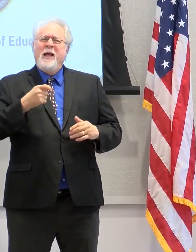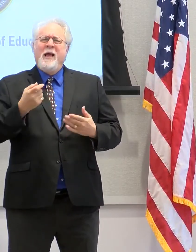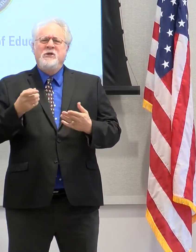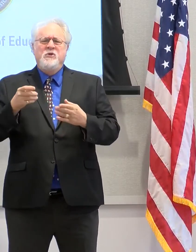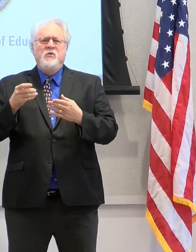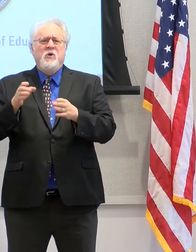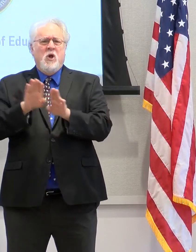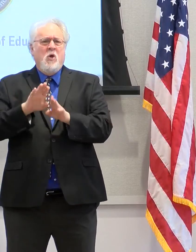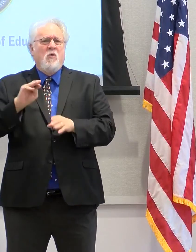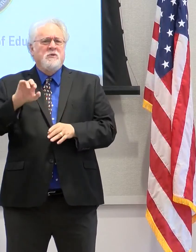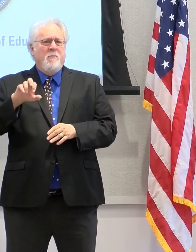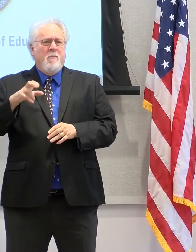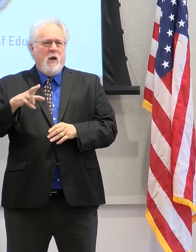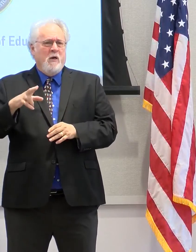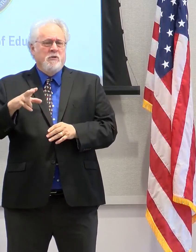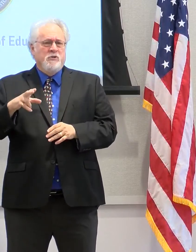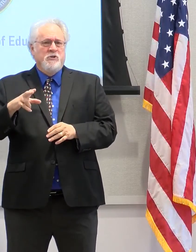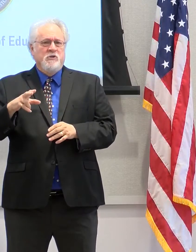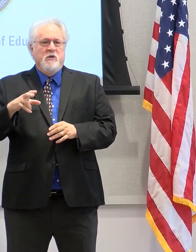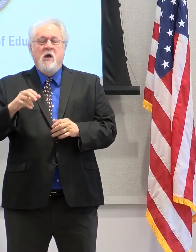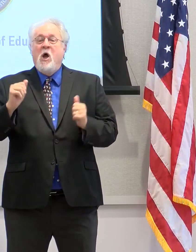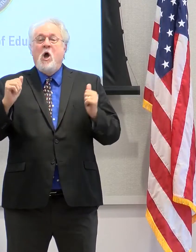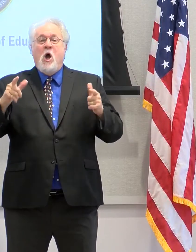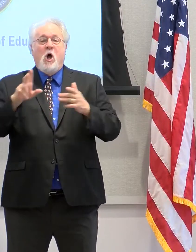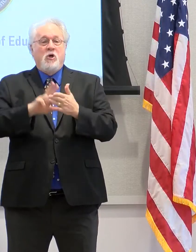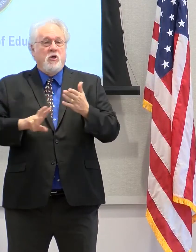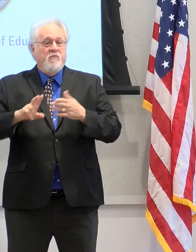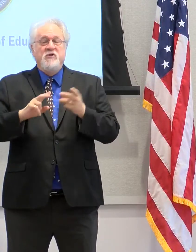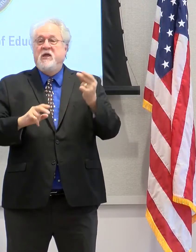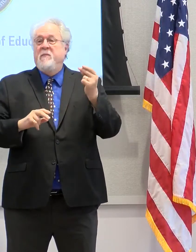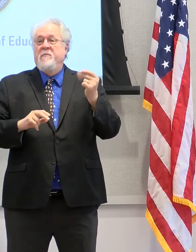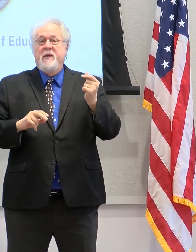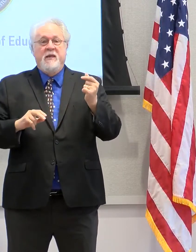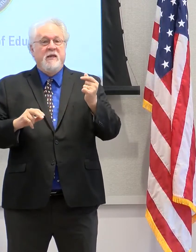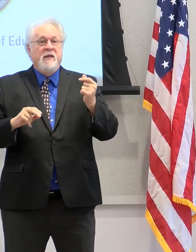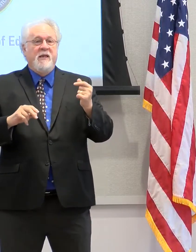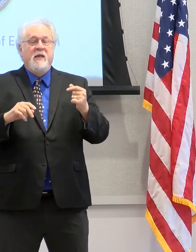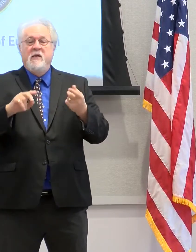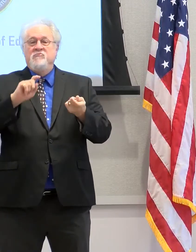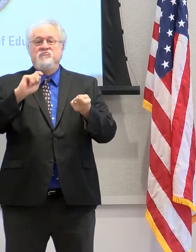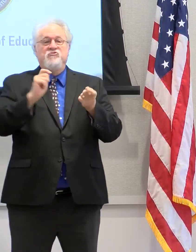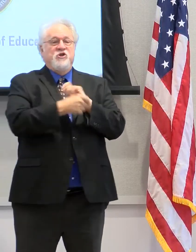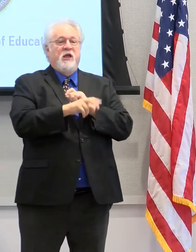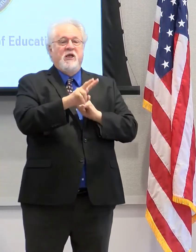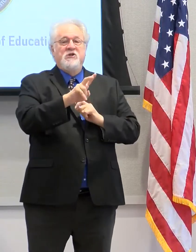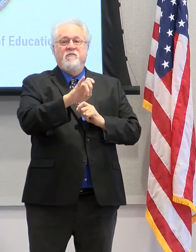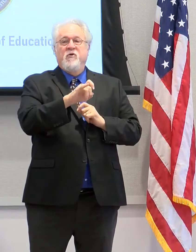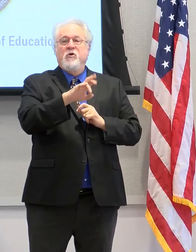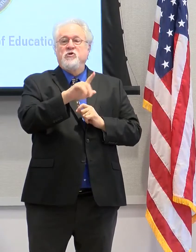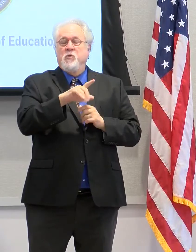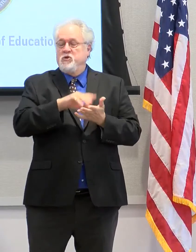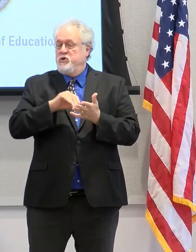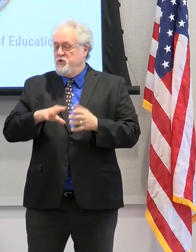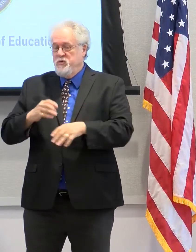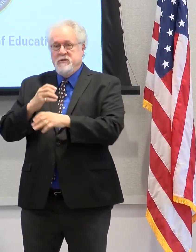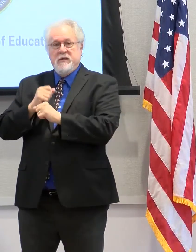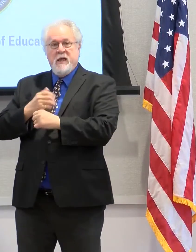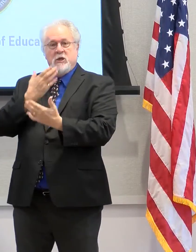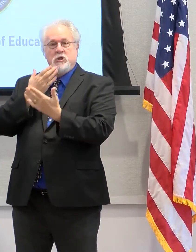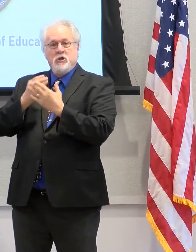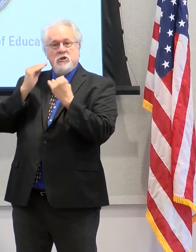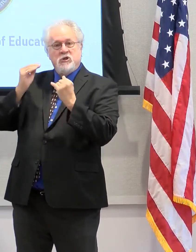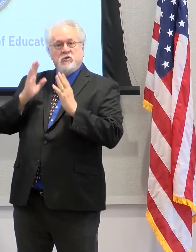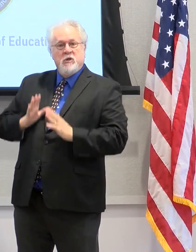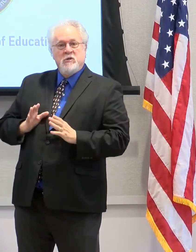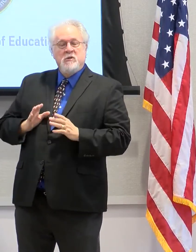close in March, without skipping a beat, all of the universities immediately flexed to virtual. Our students continued to get quality instruction from